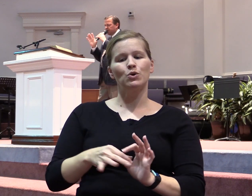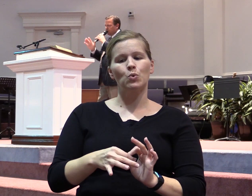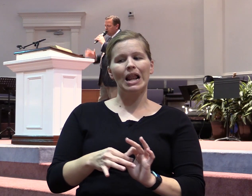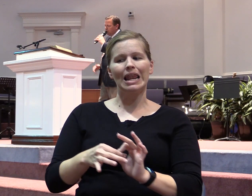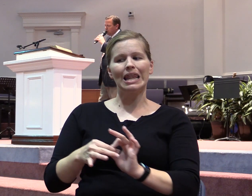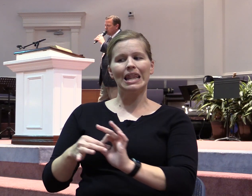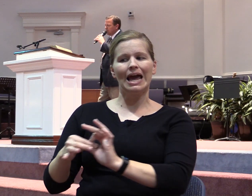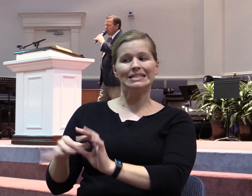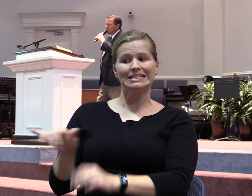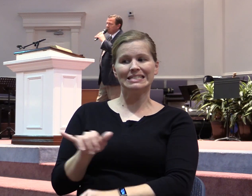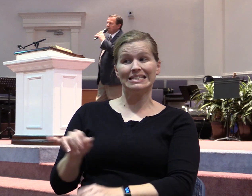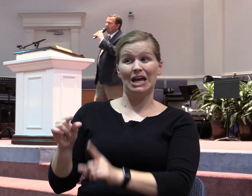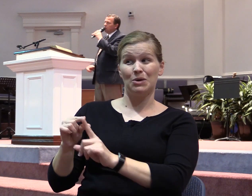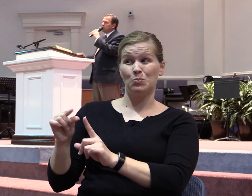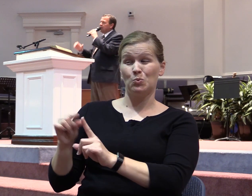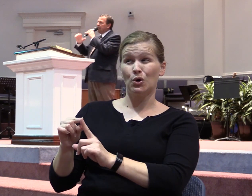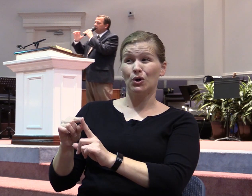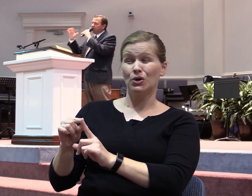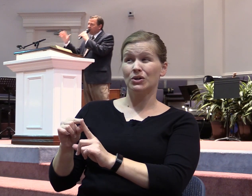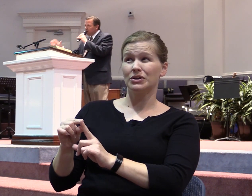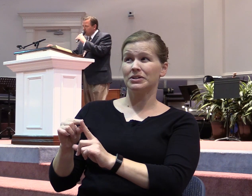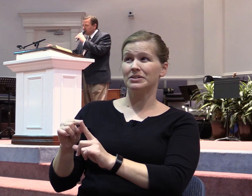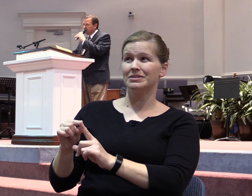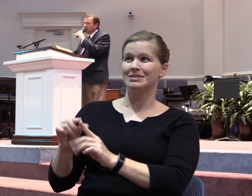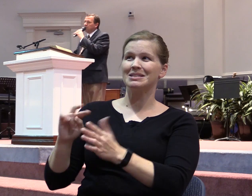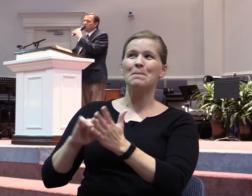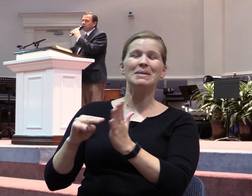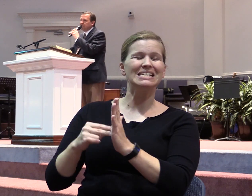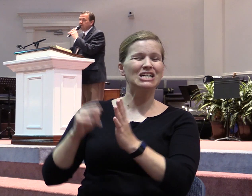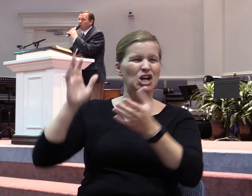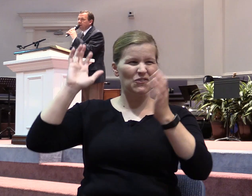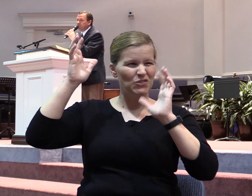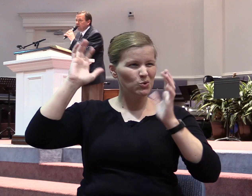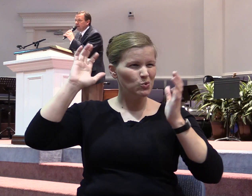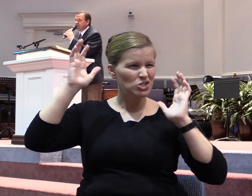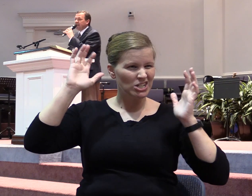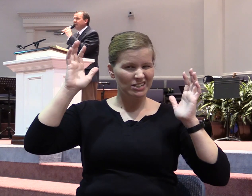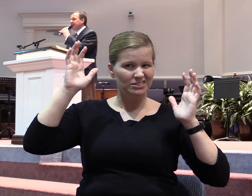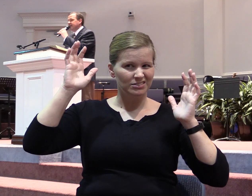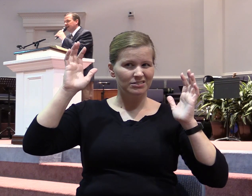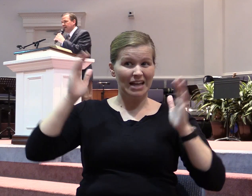used to say the kind of confusion and commotion that will be in place at the end time.